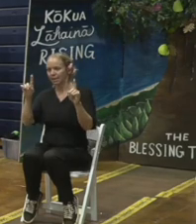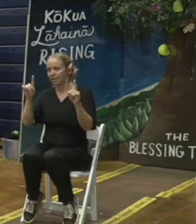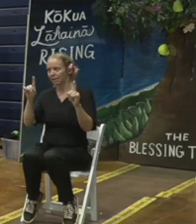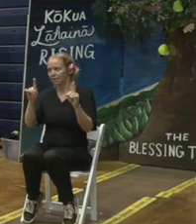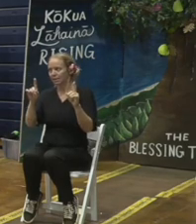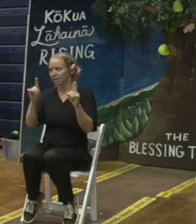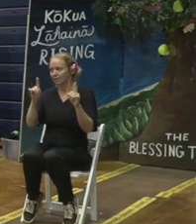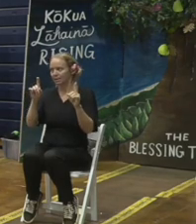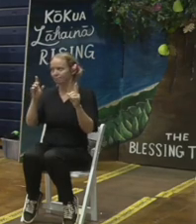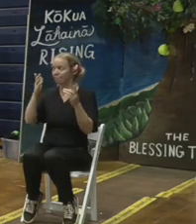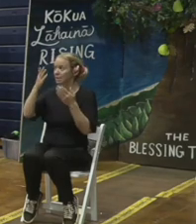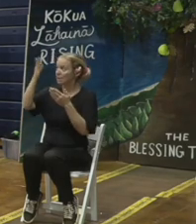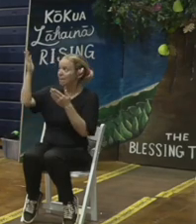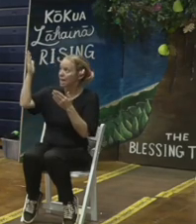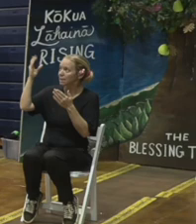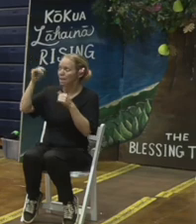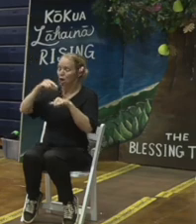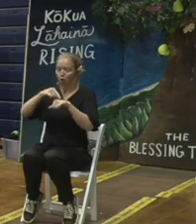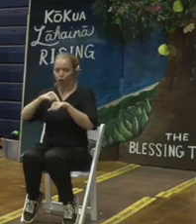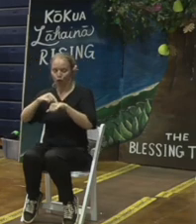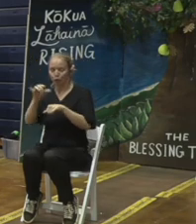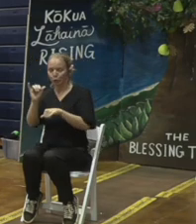environments and I have now